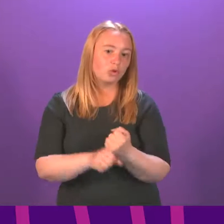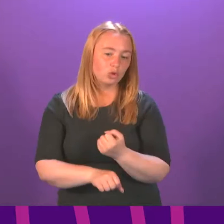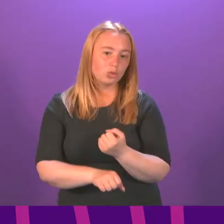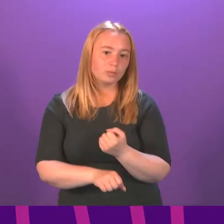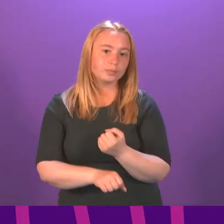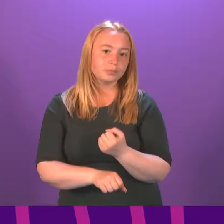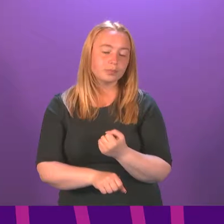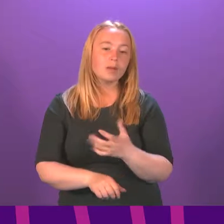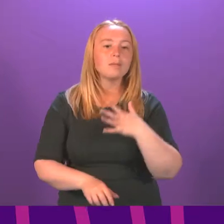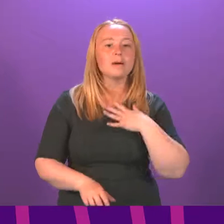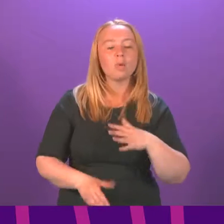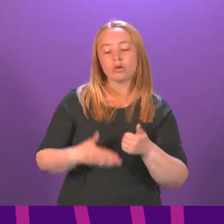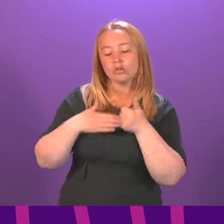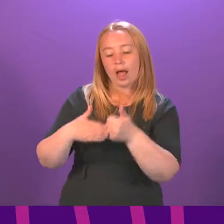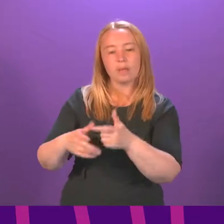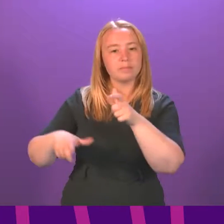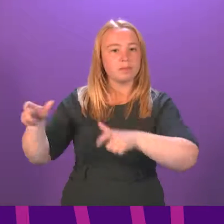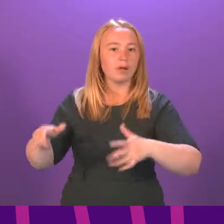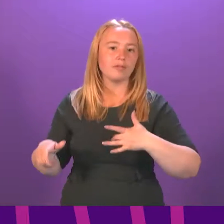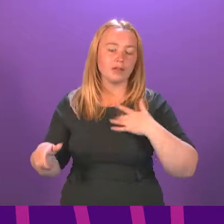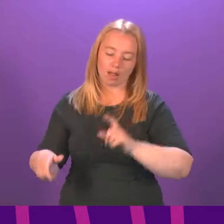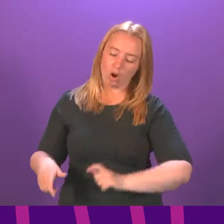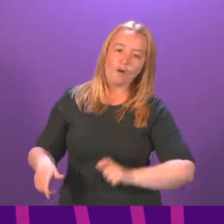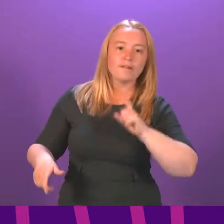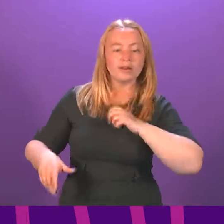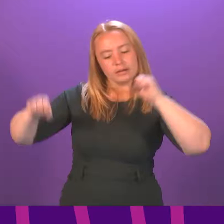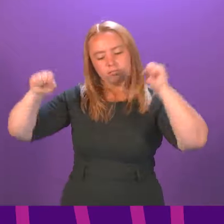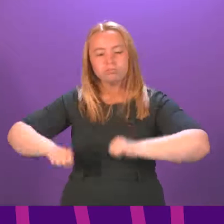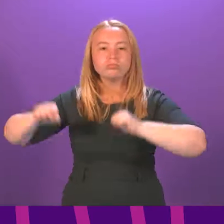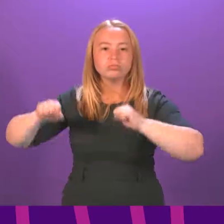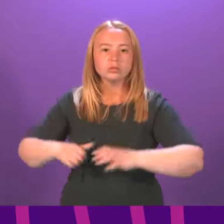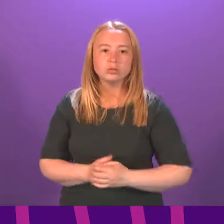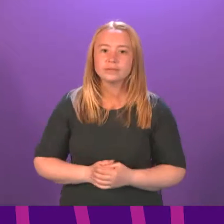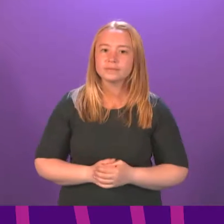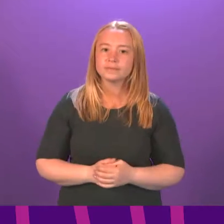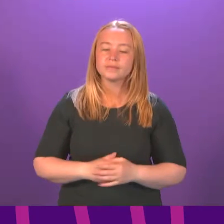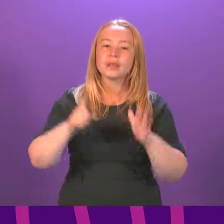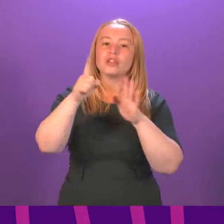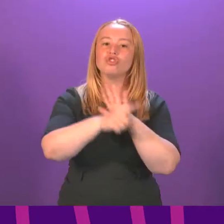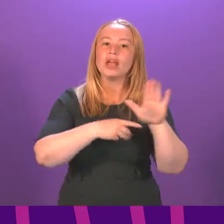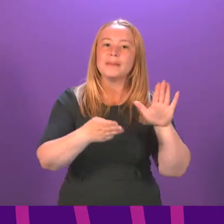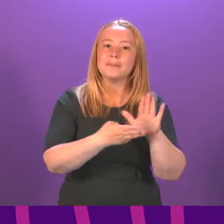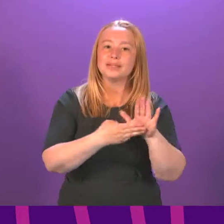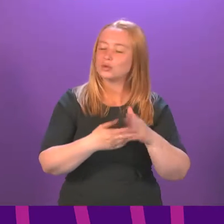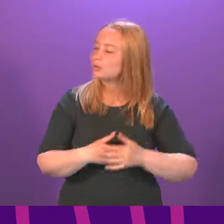confidence in the competence of using defibrillators in the community. Thank you. I call Jenny Minto.